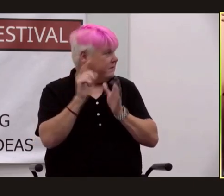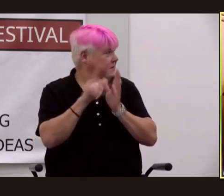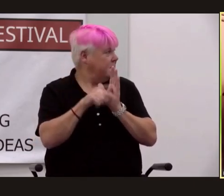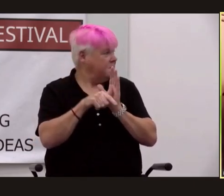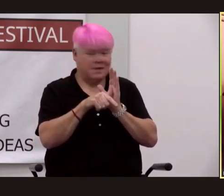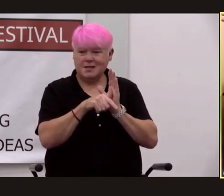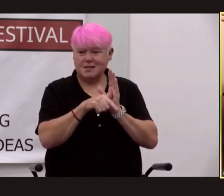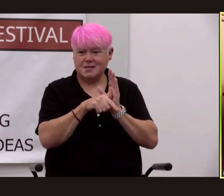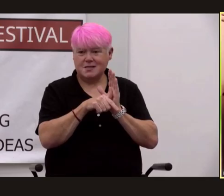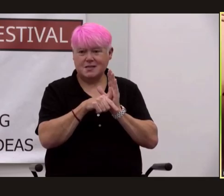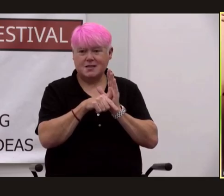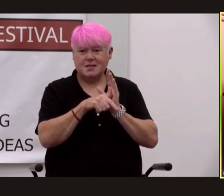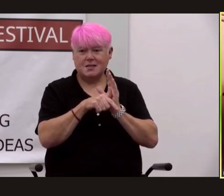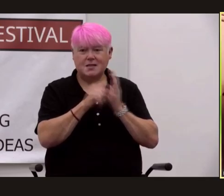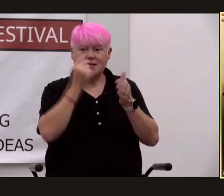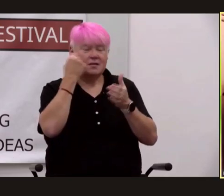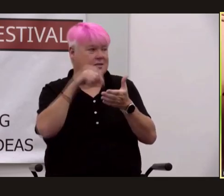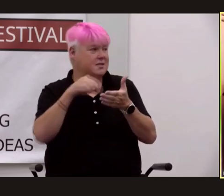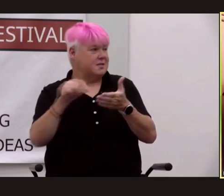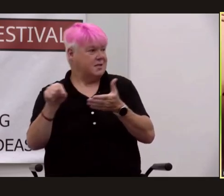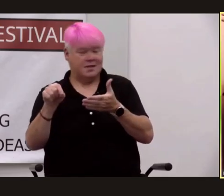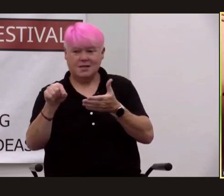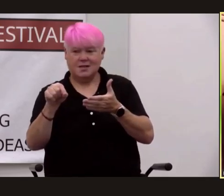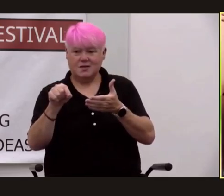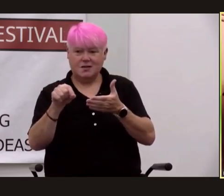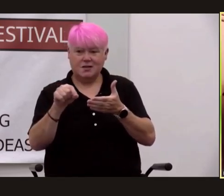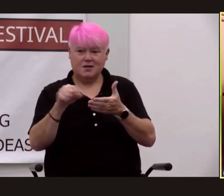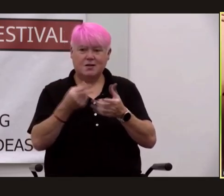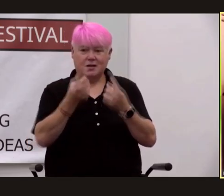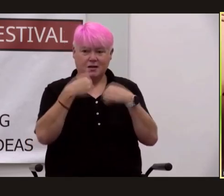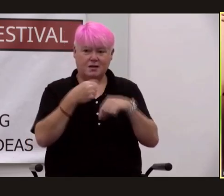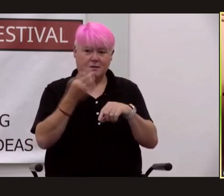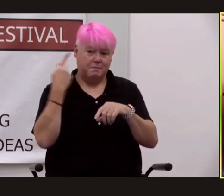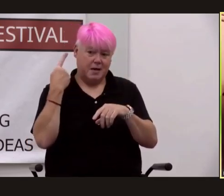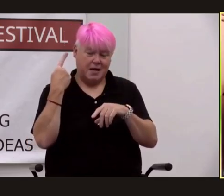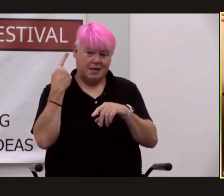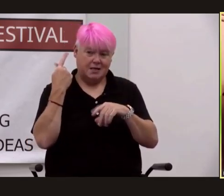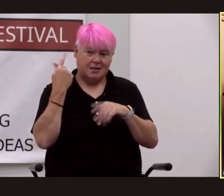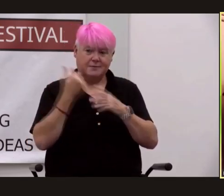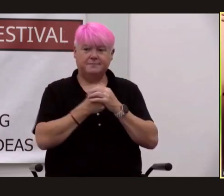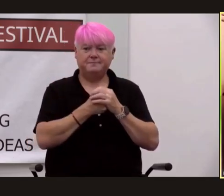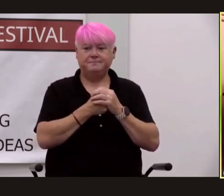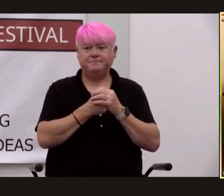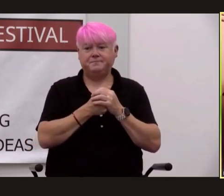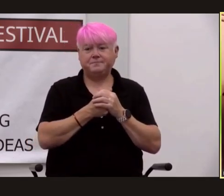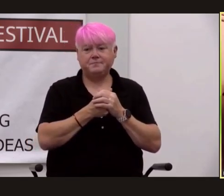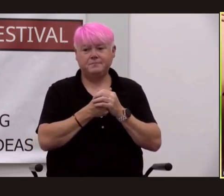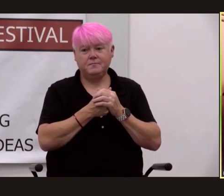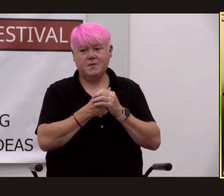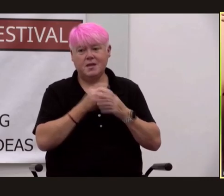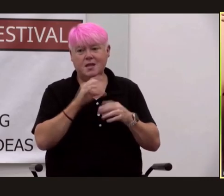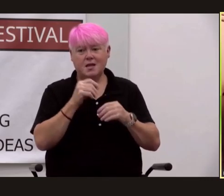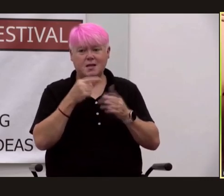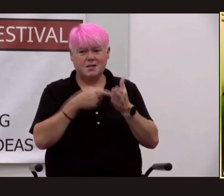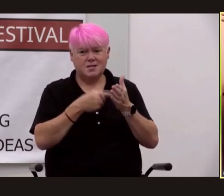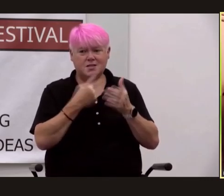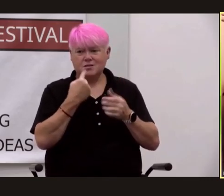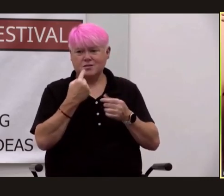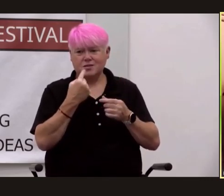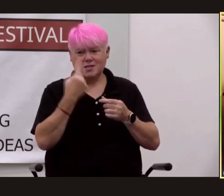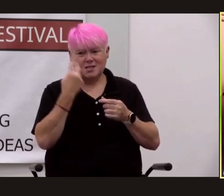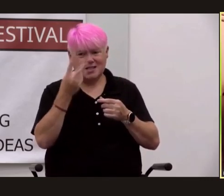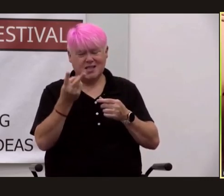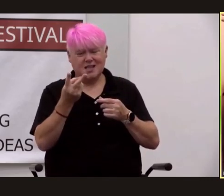his secretary vera had returned from wherever she'd been well the silva server had visited and she too could see that he was